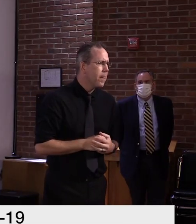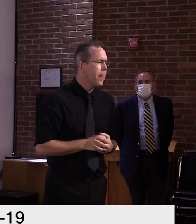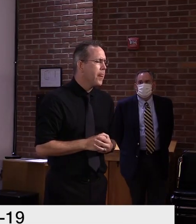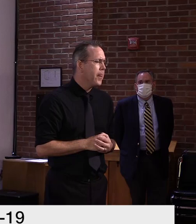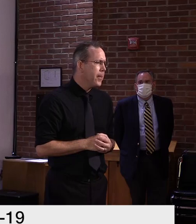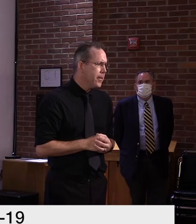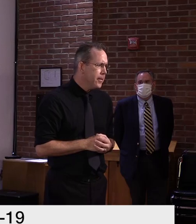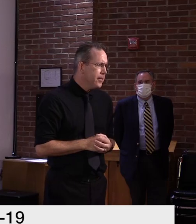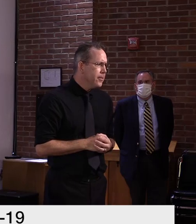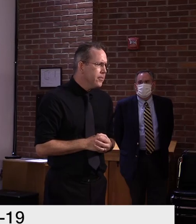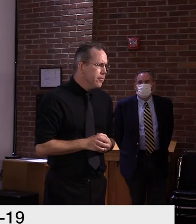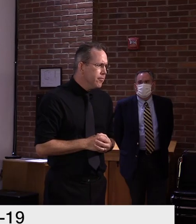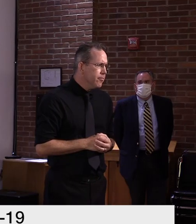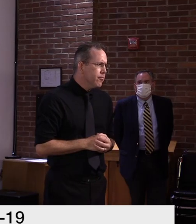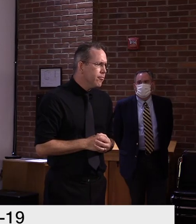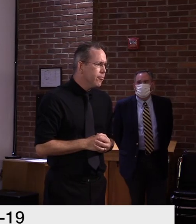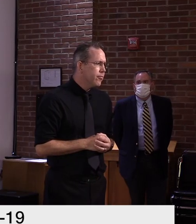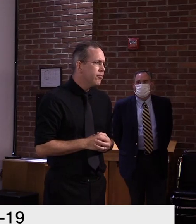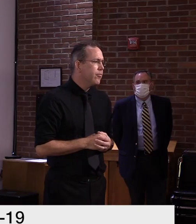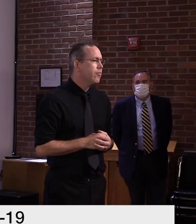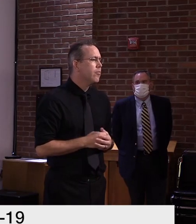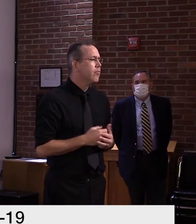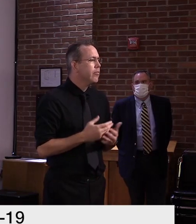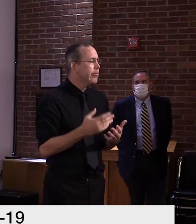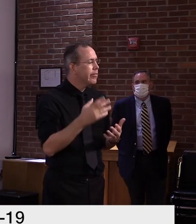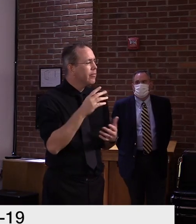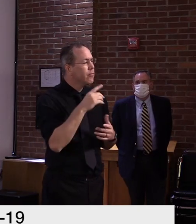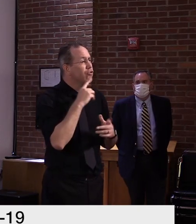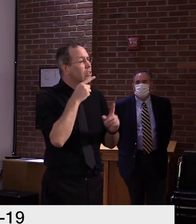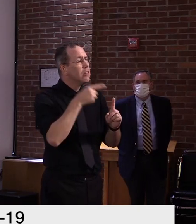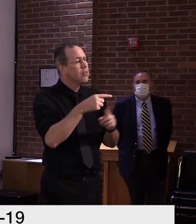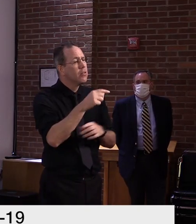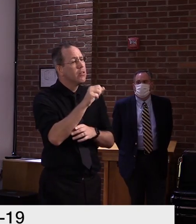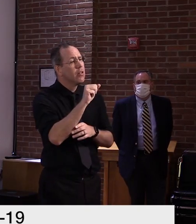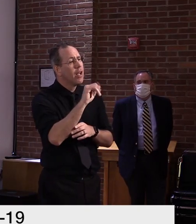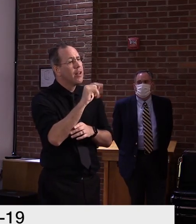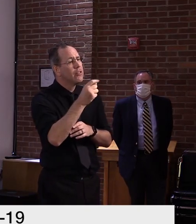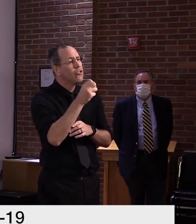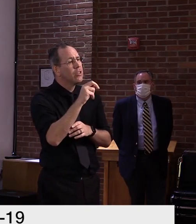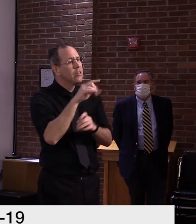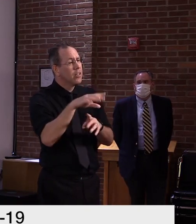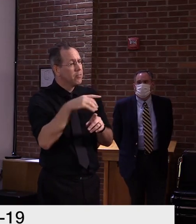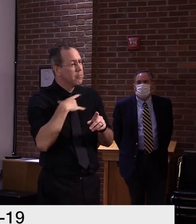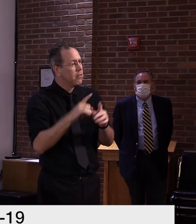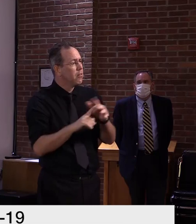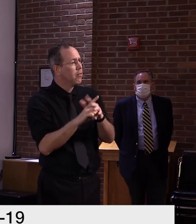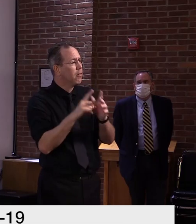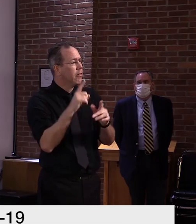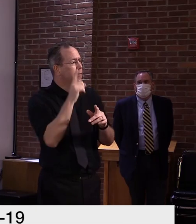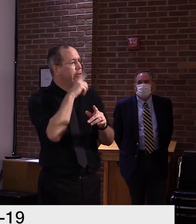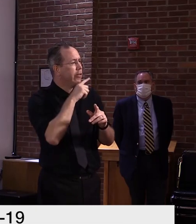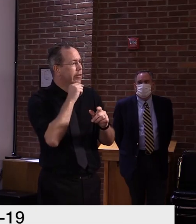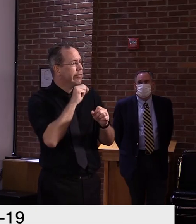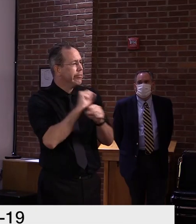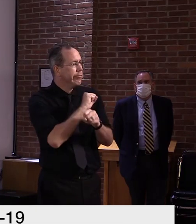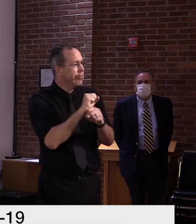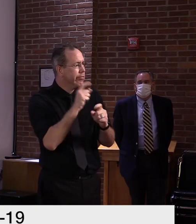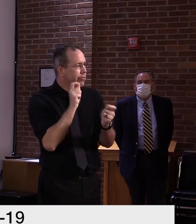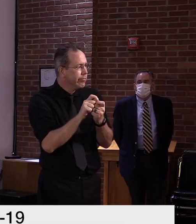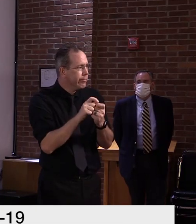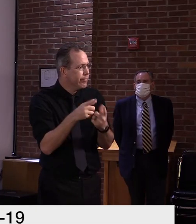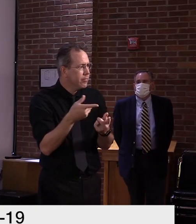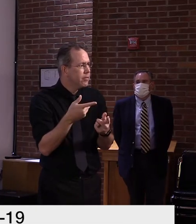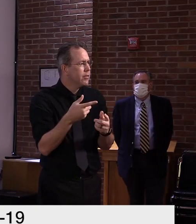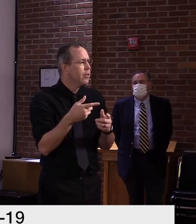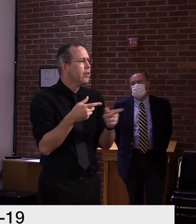on the false positives, because it is a less sensitive test than the PCR. So there will be